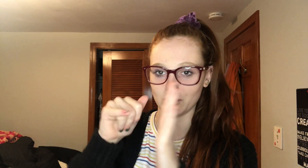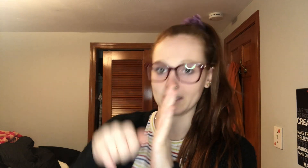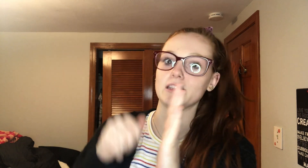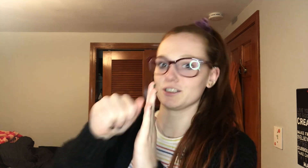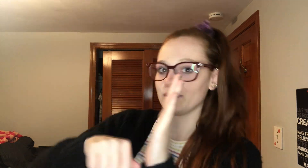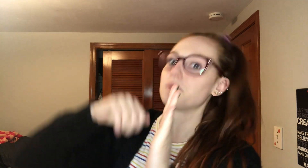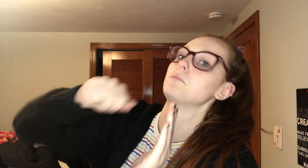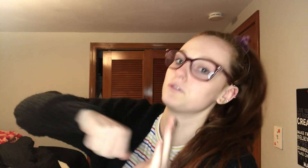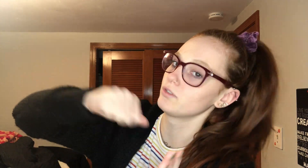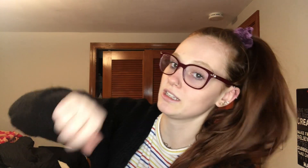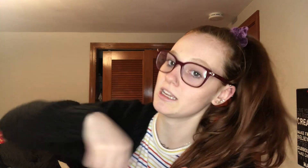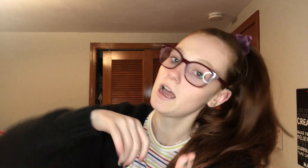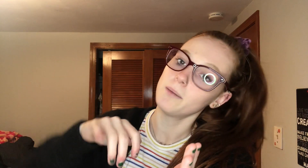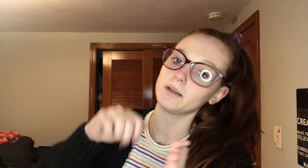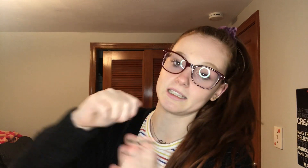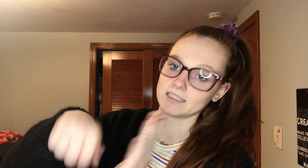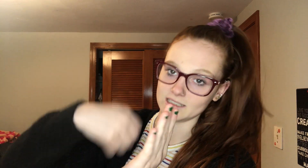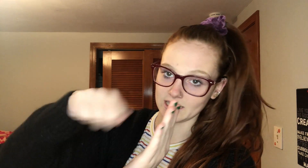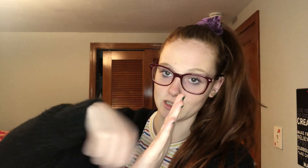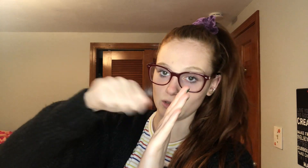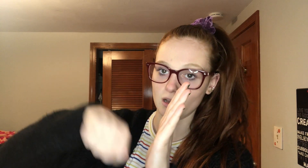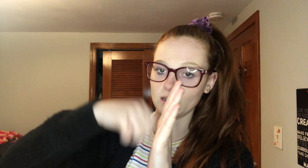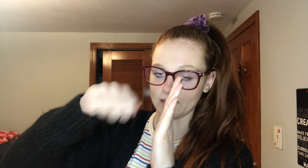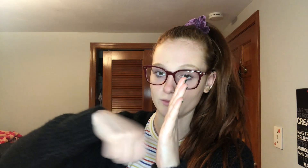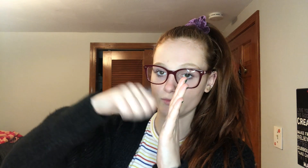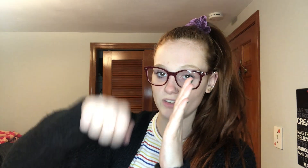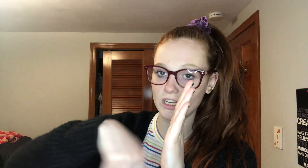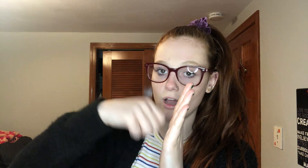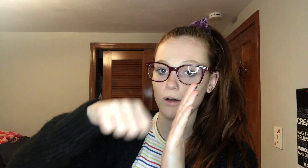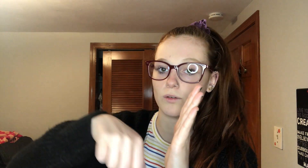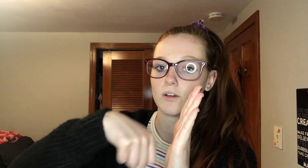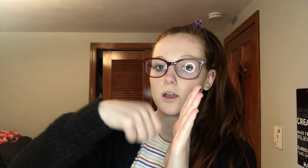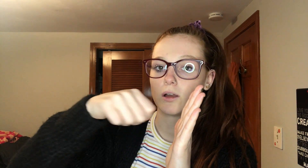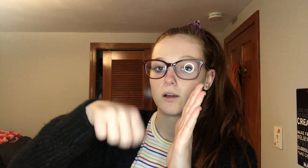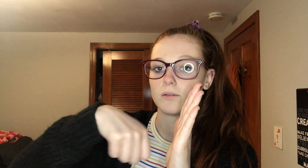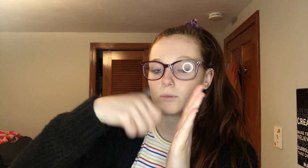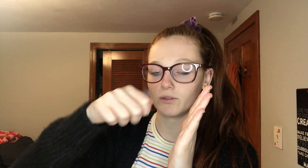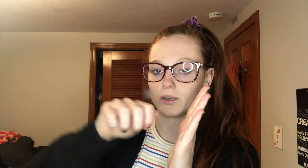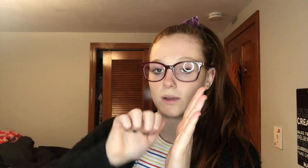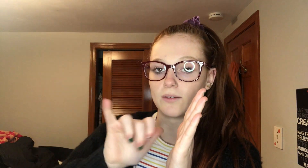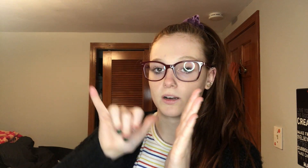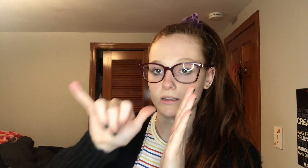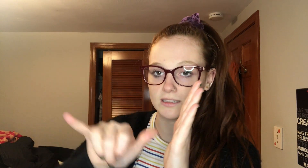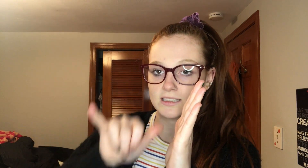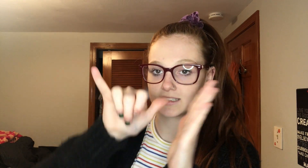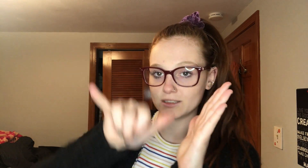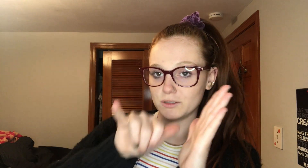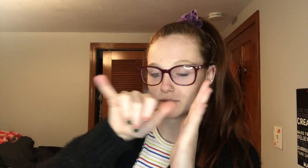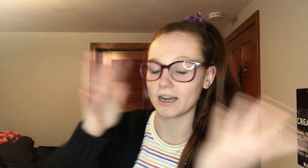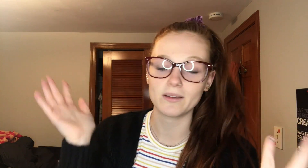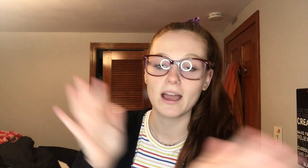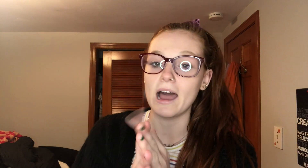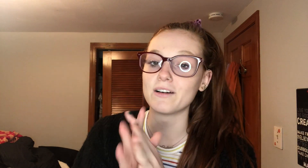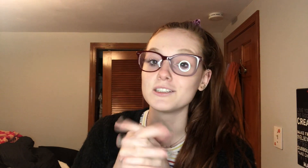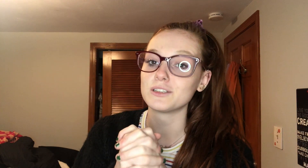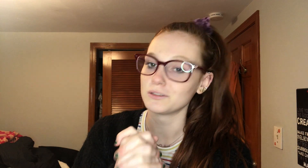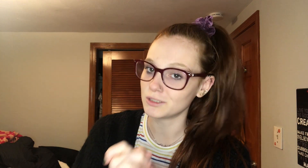go like this for like movie but like this is like like video movie whatever and then this is youtube sorry I do youtube